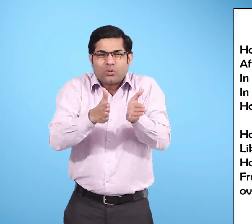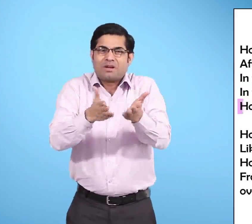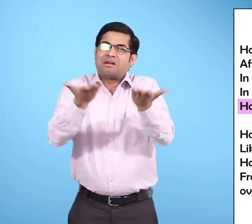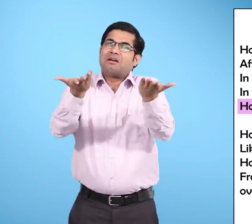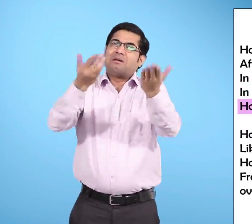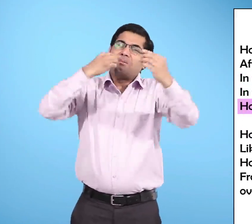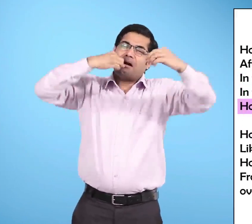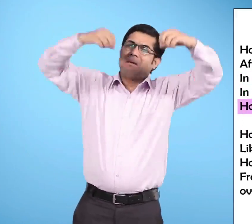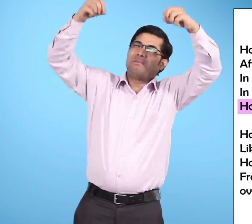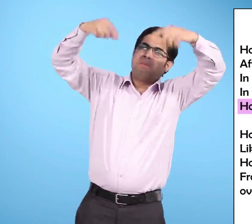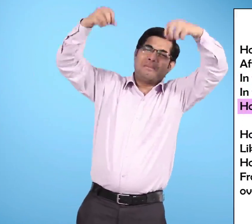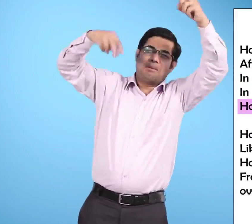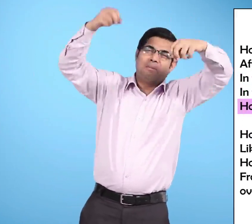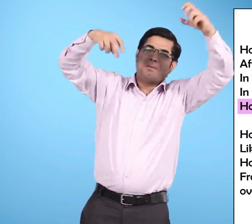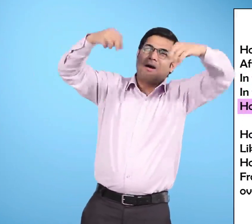How beautiful is the rain